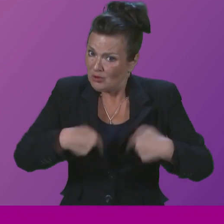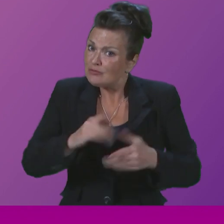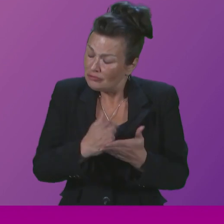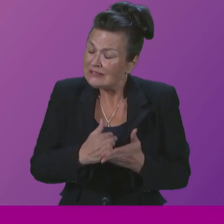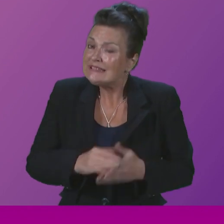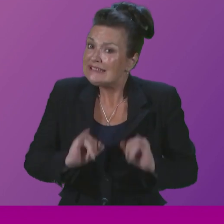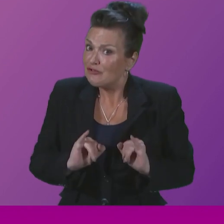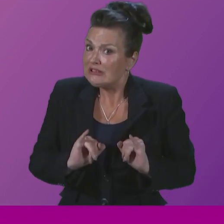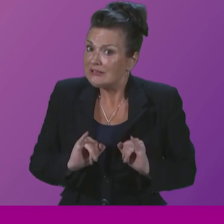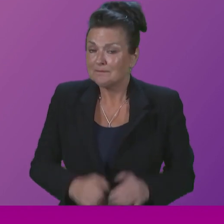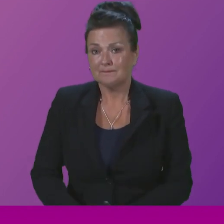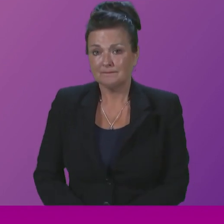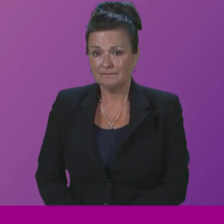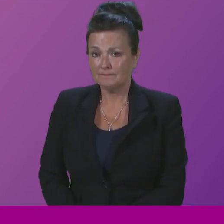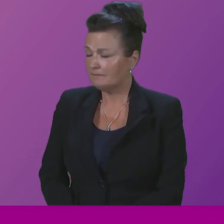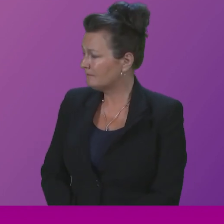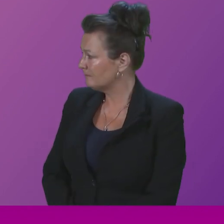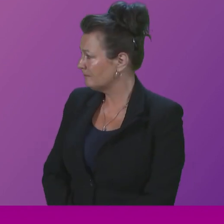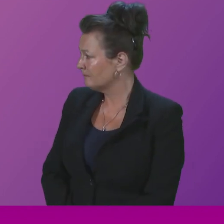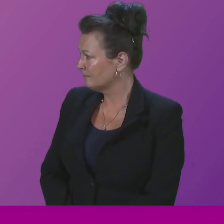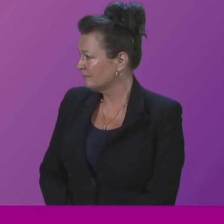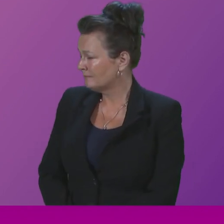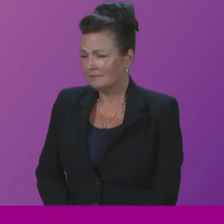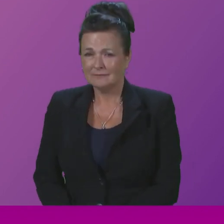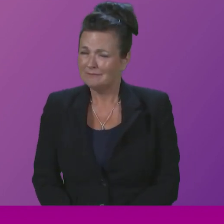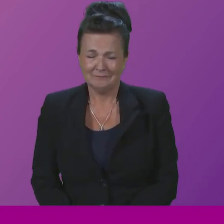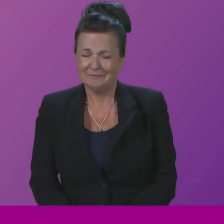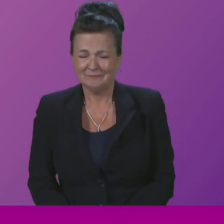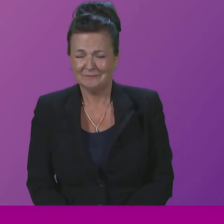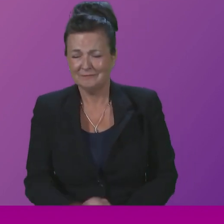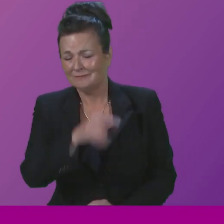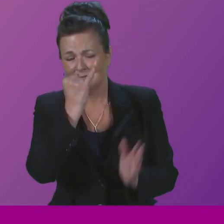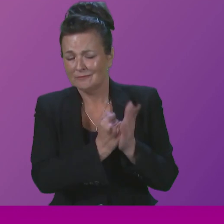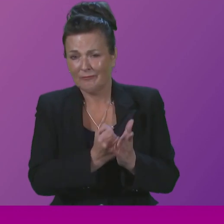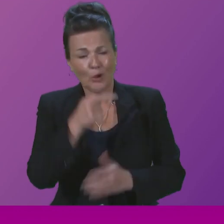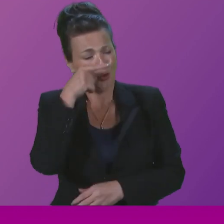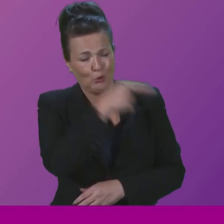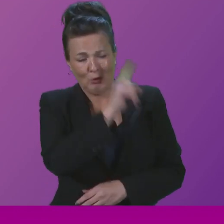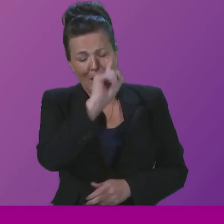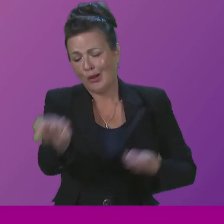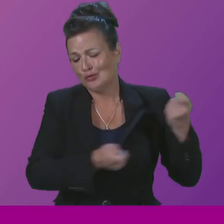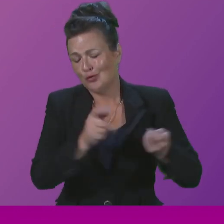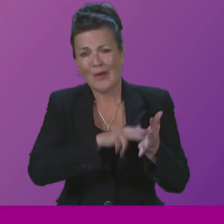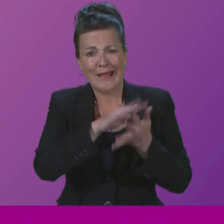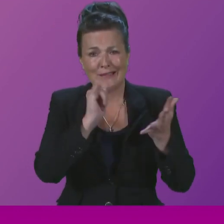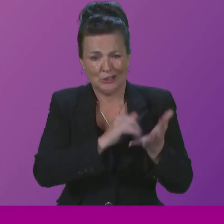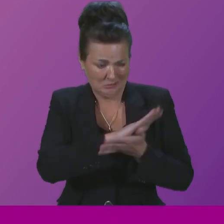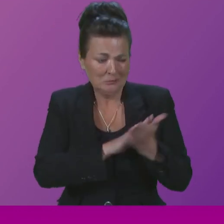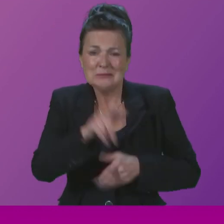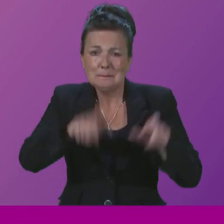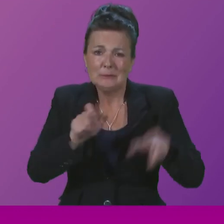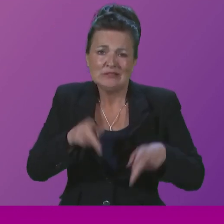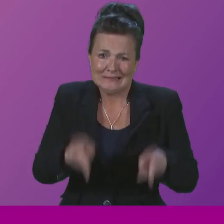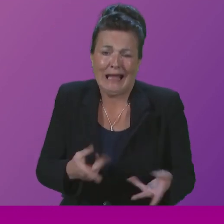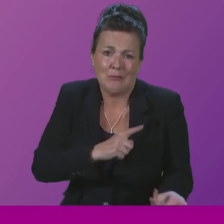Sarwar. A failure to get to grips with the NHS crisis is costing lives and let's look at the facts. In the past year, 3